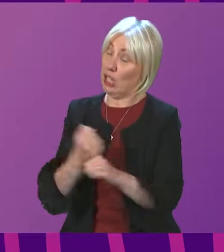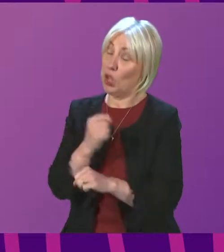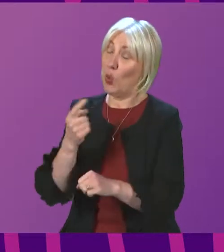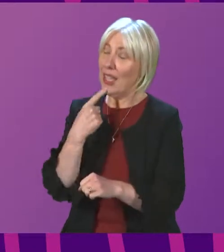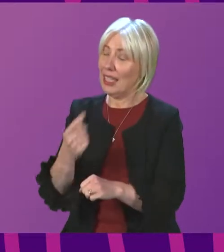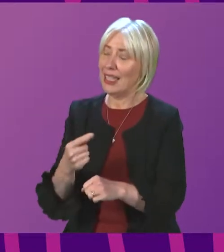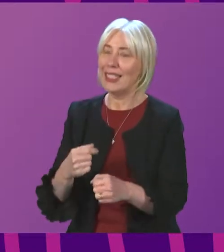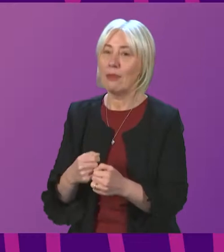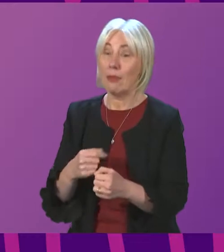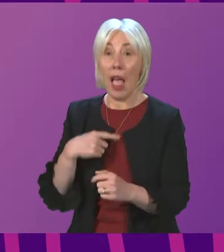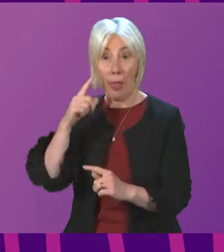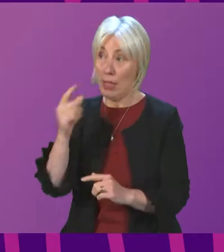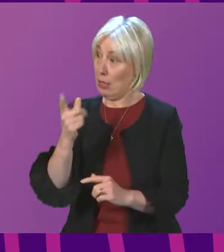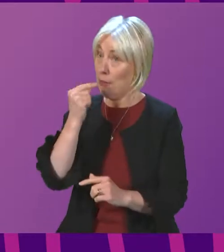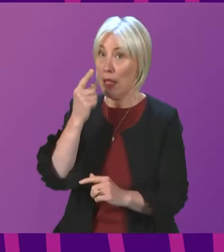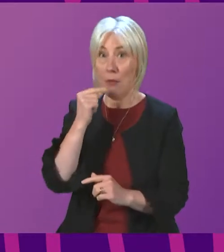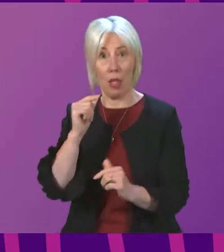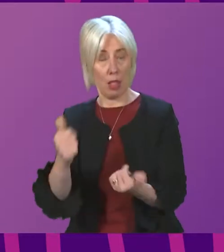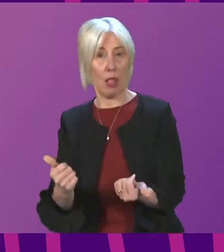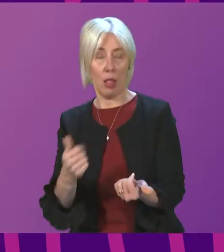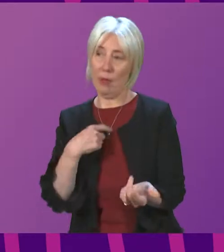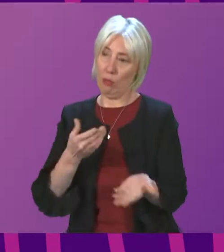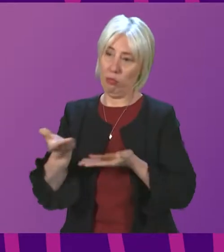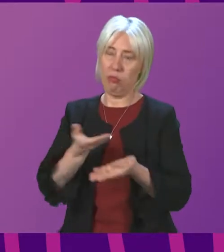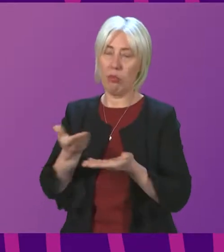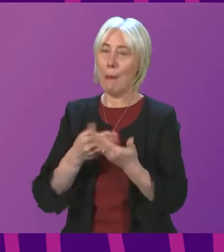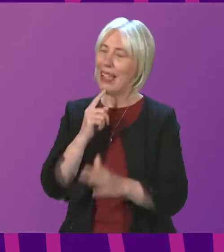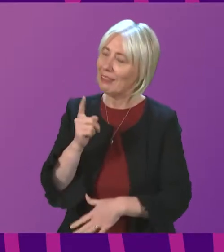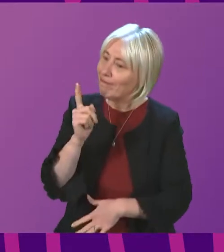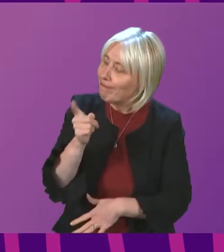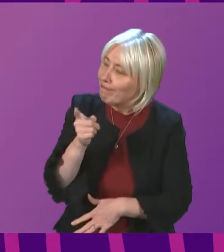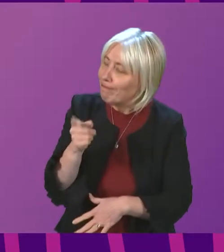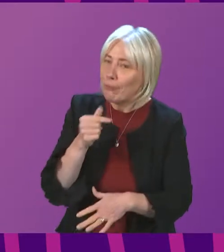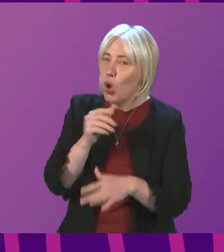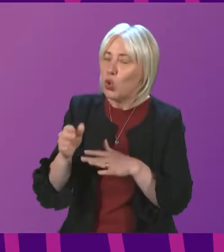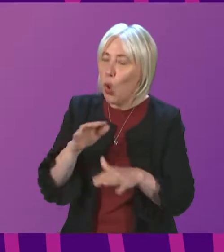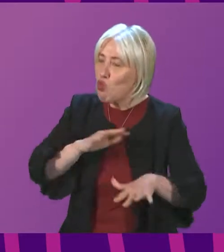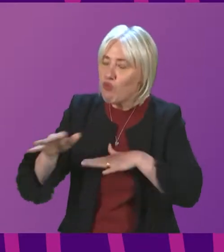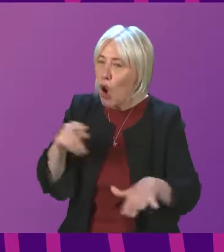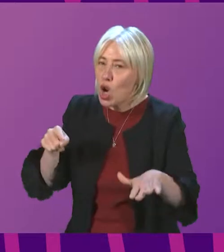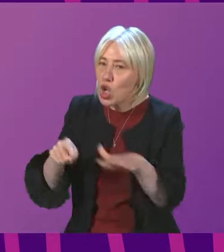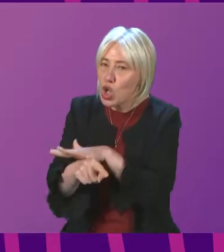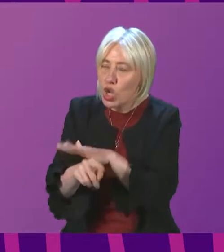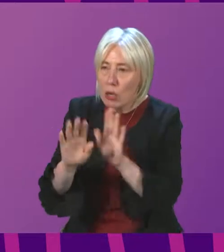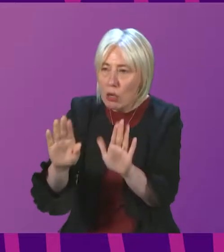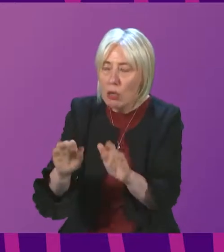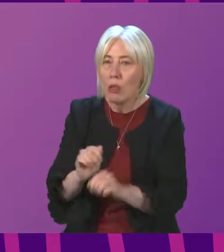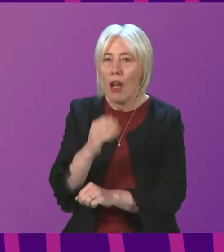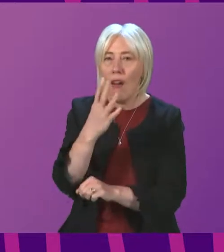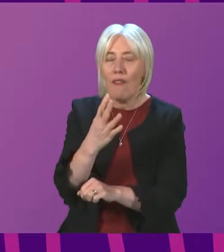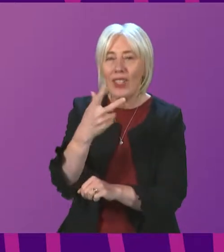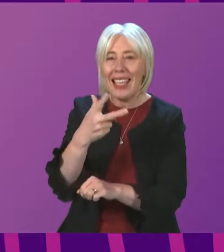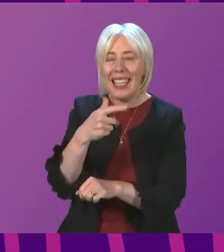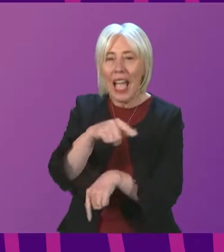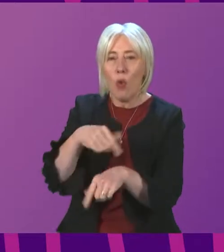and able from the conversations I had with him, but I only caution him not just always to rush in. 48 hours before the First